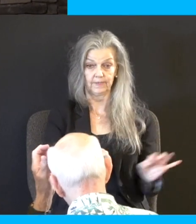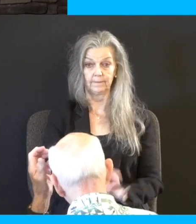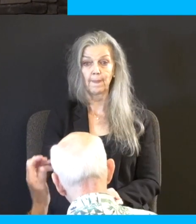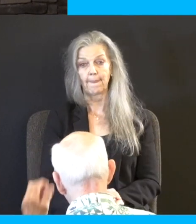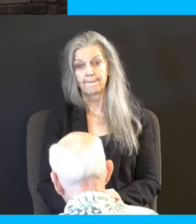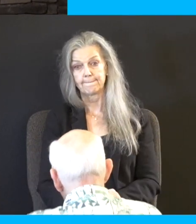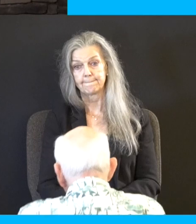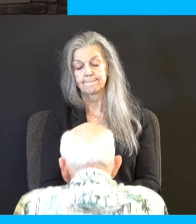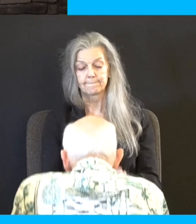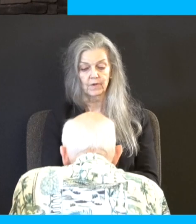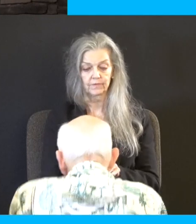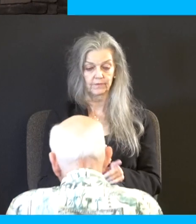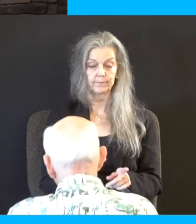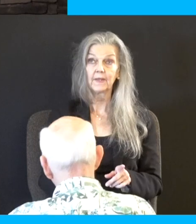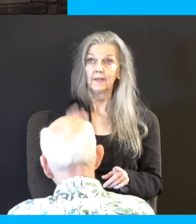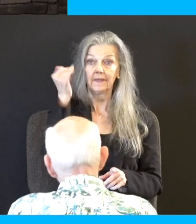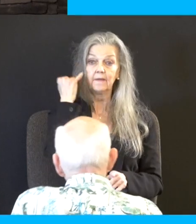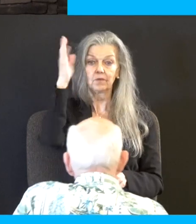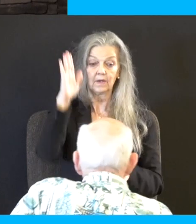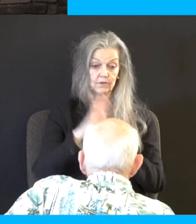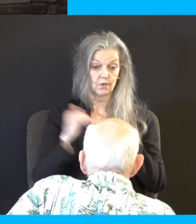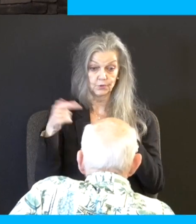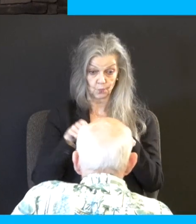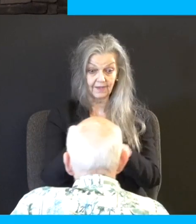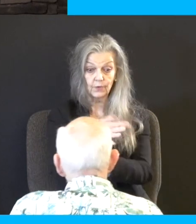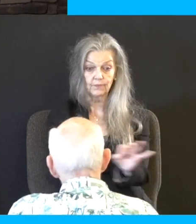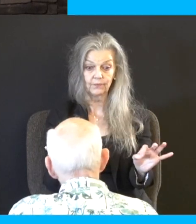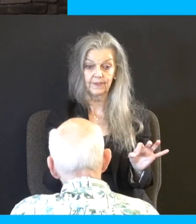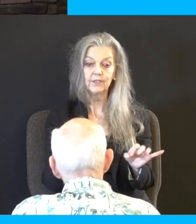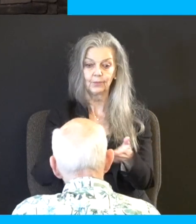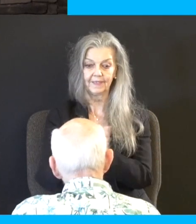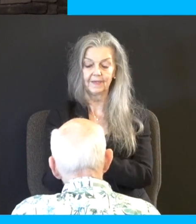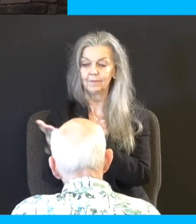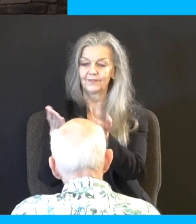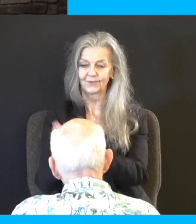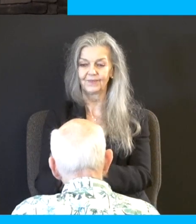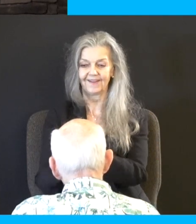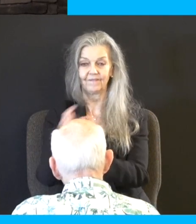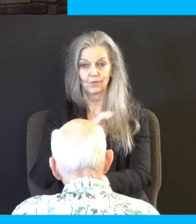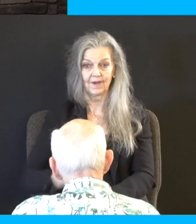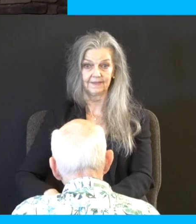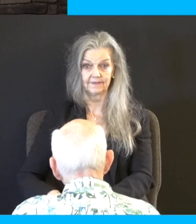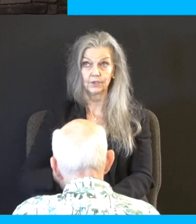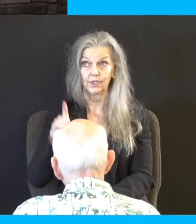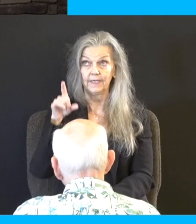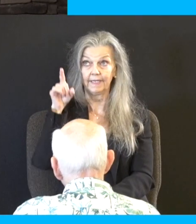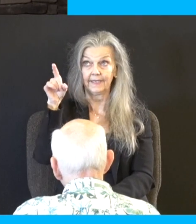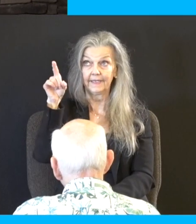also he that is called being free is Christ's servant. He paid for you with his blood. You belong to him. Ye